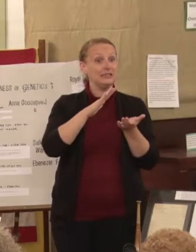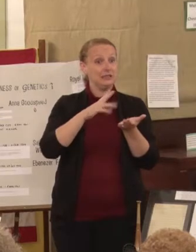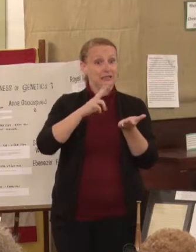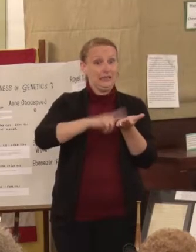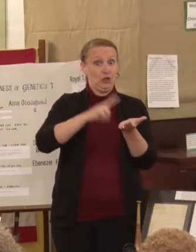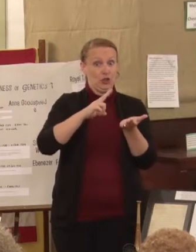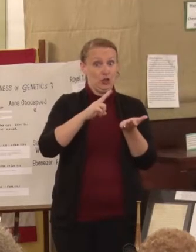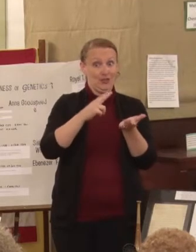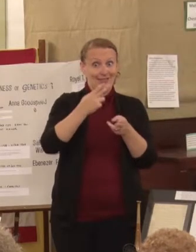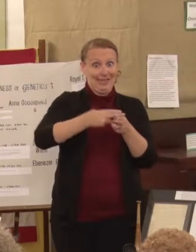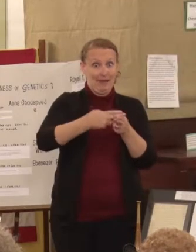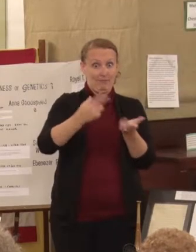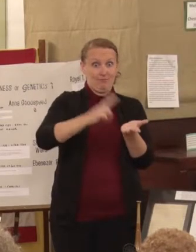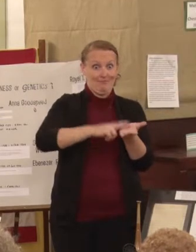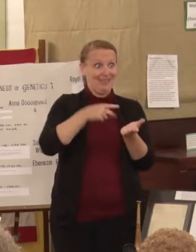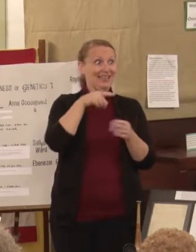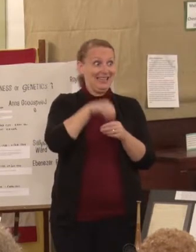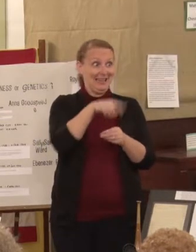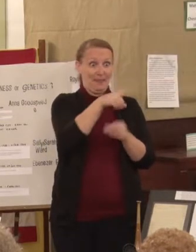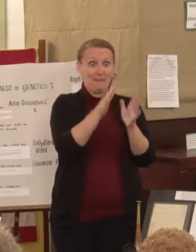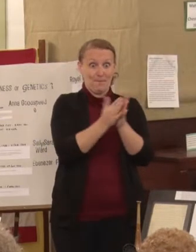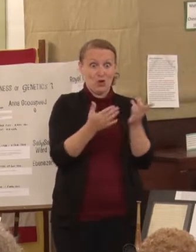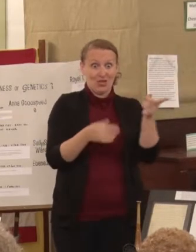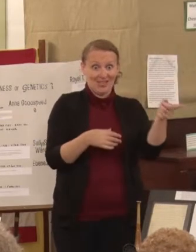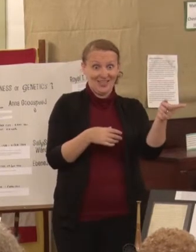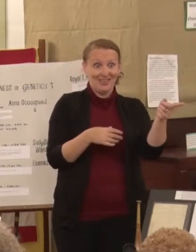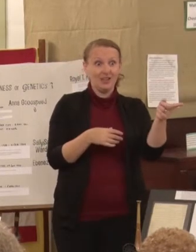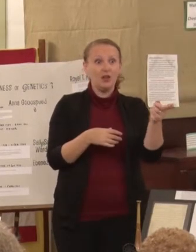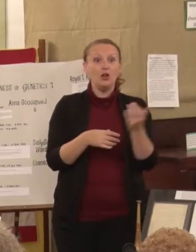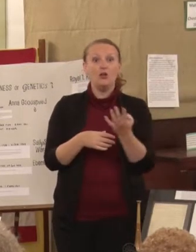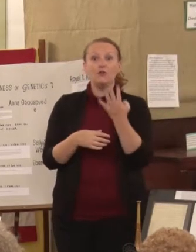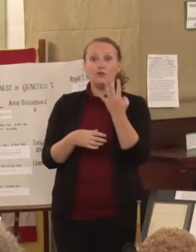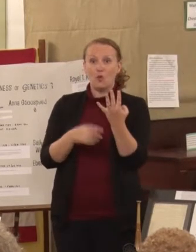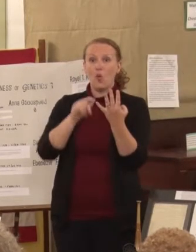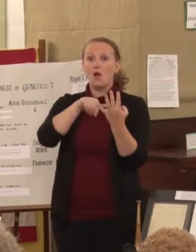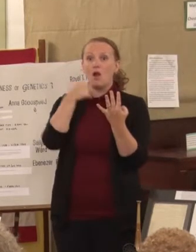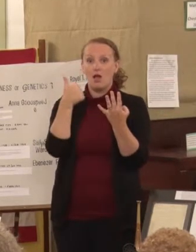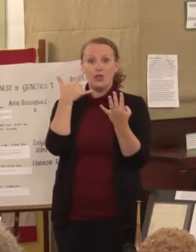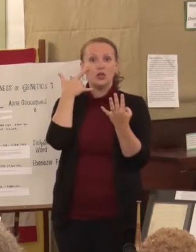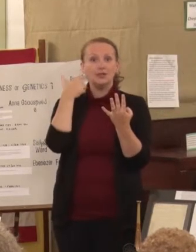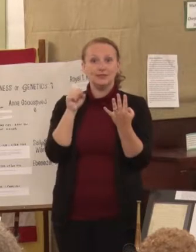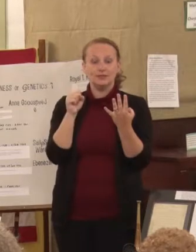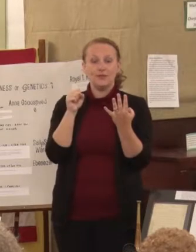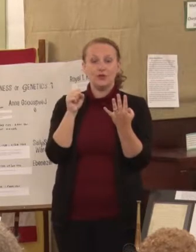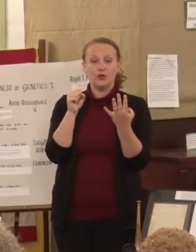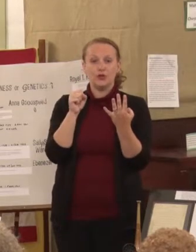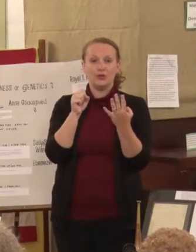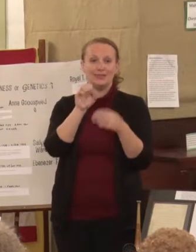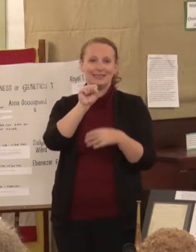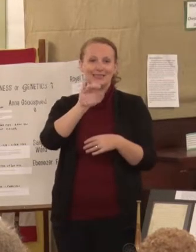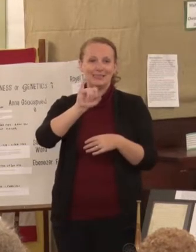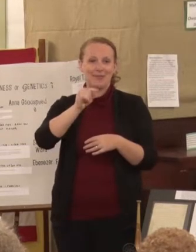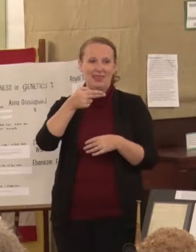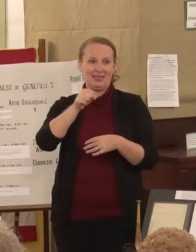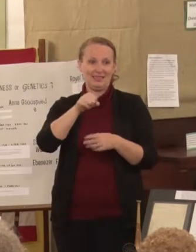silversmiths in town. So he had a lot of competition in making silver.